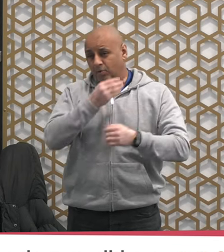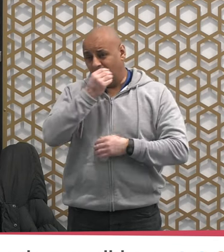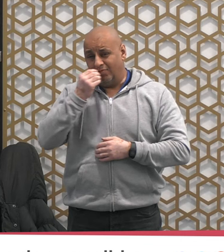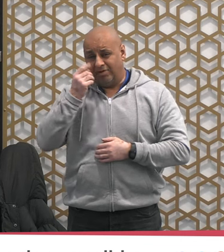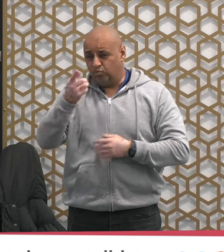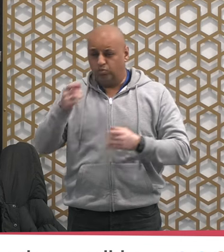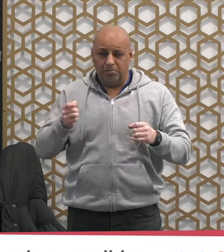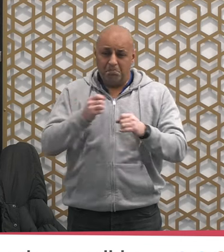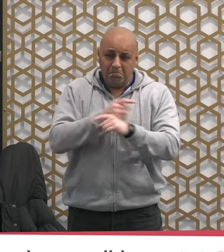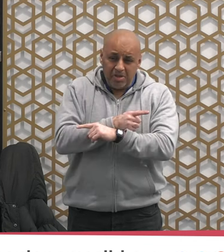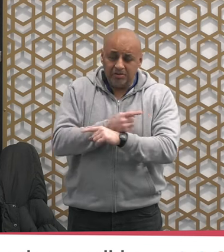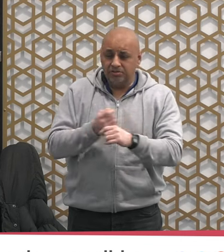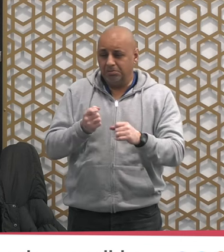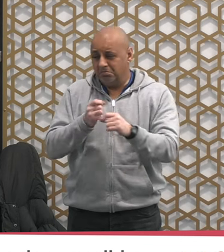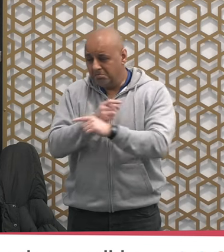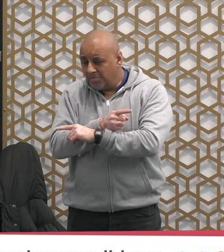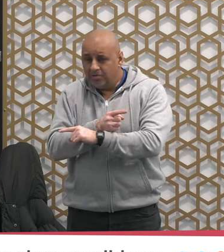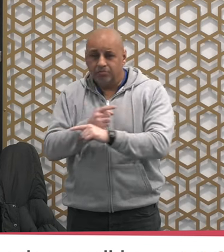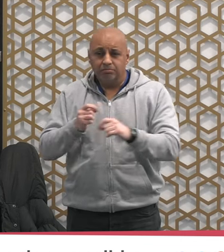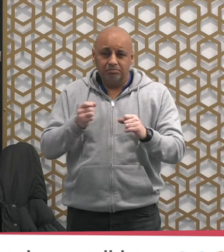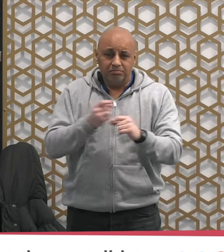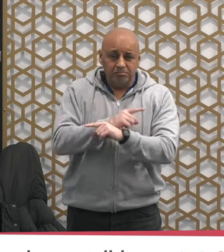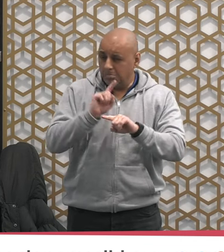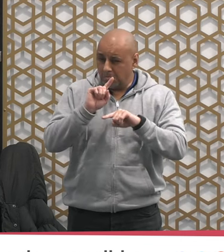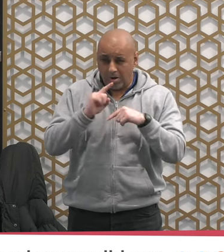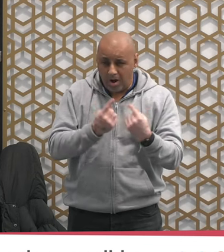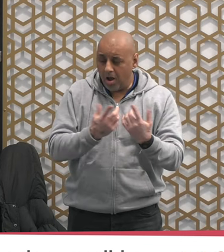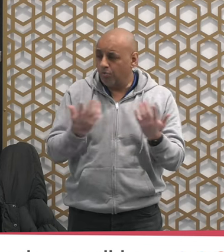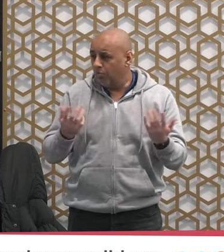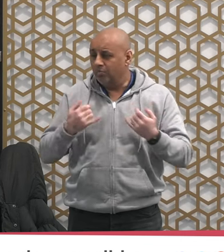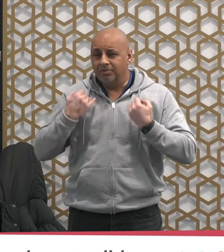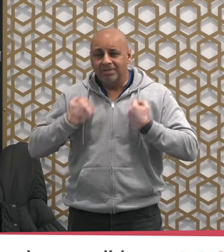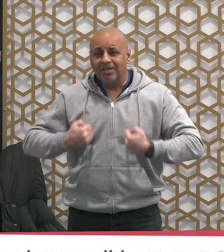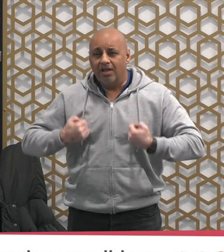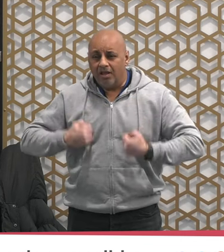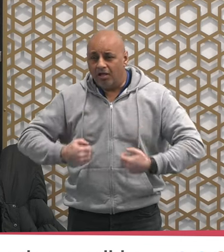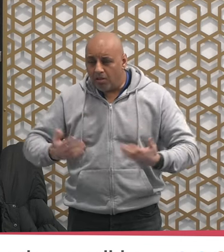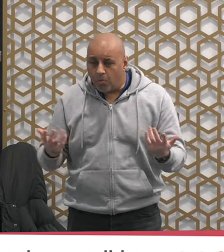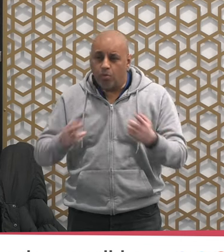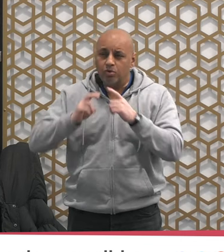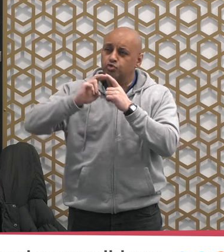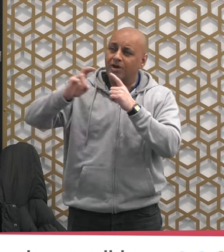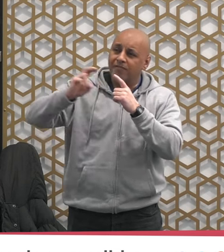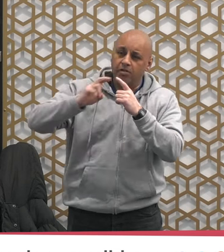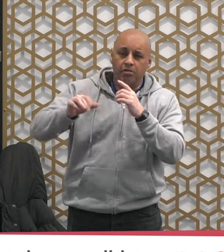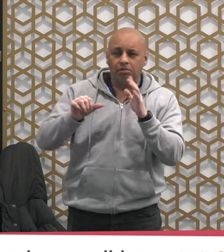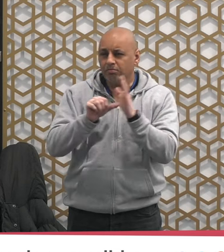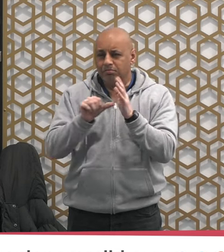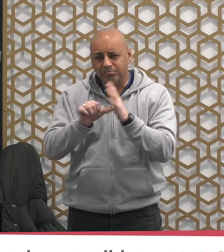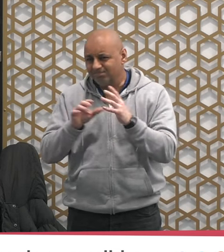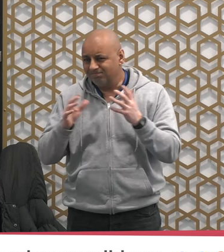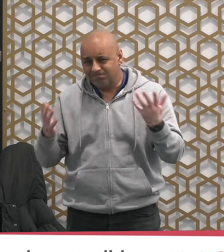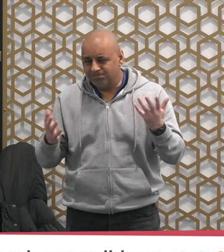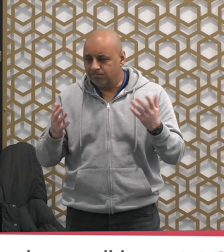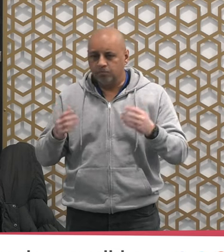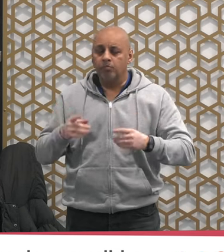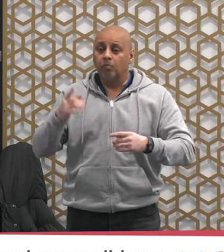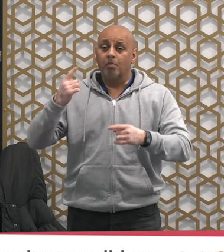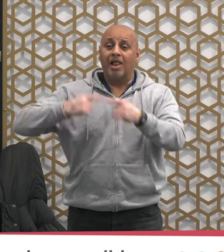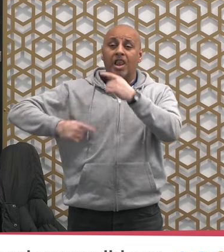illness, sickness or any legitimate reason then and after the month of Ramadan last year you did not